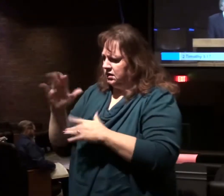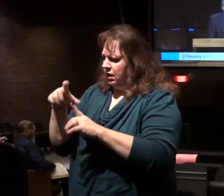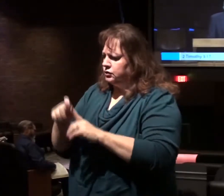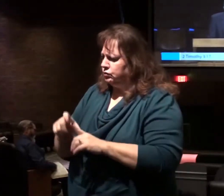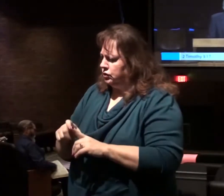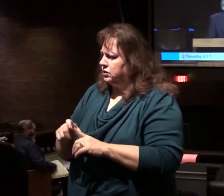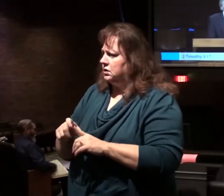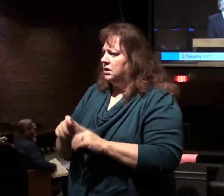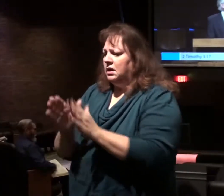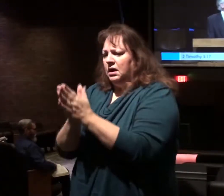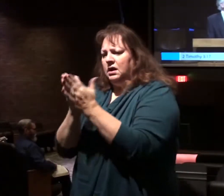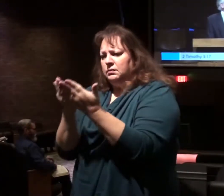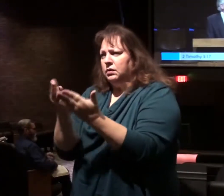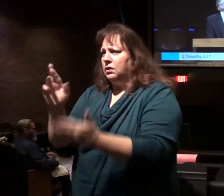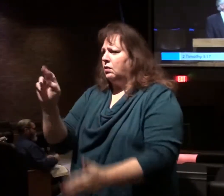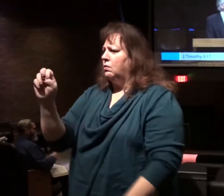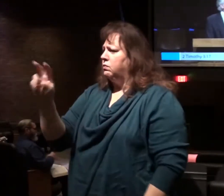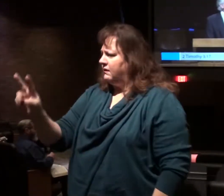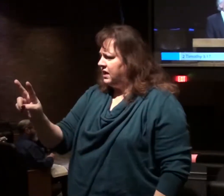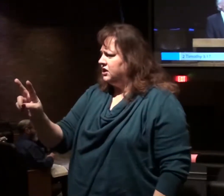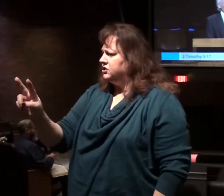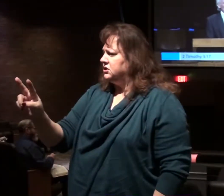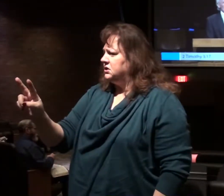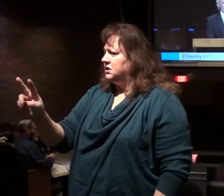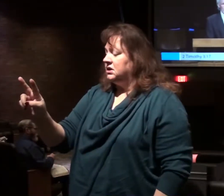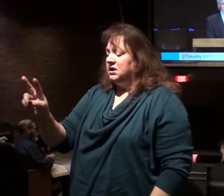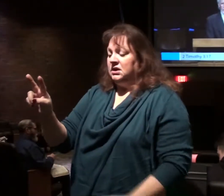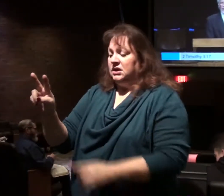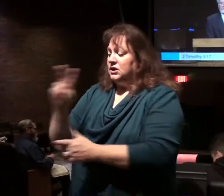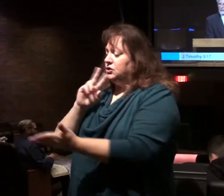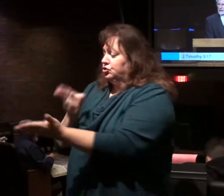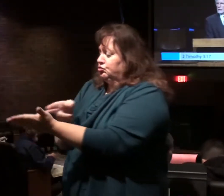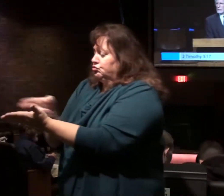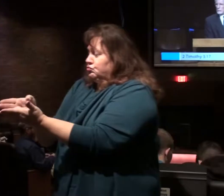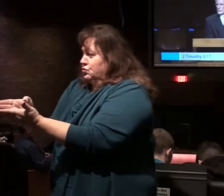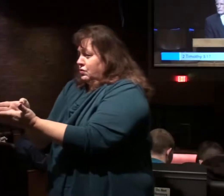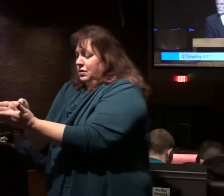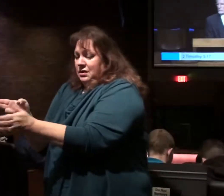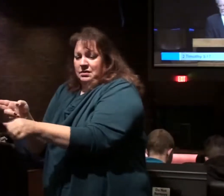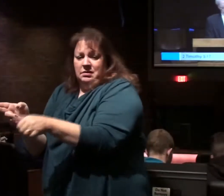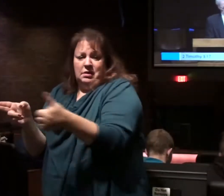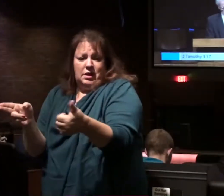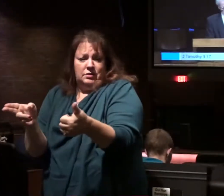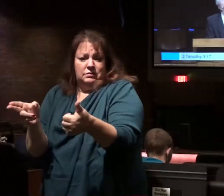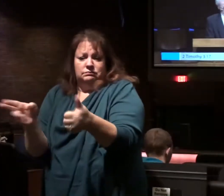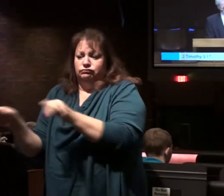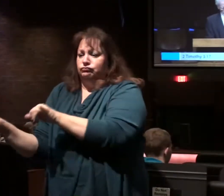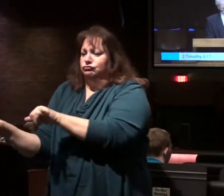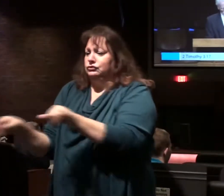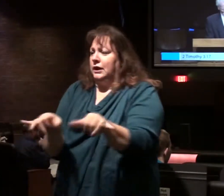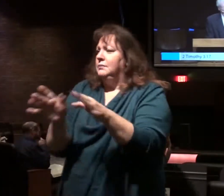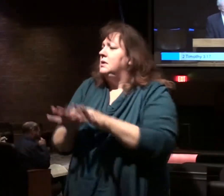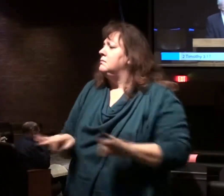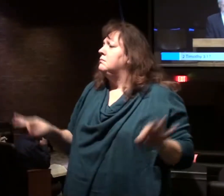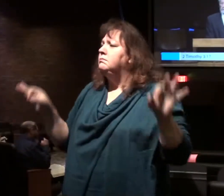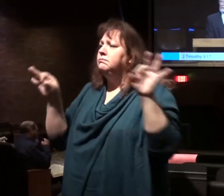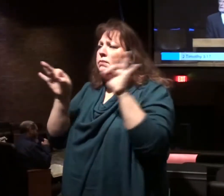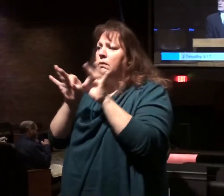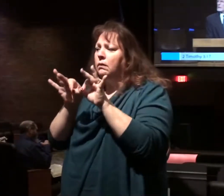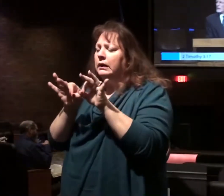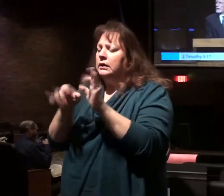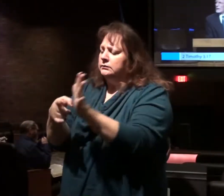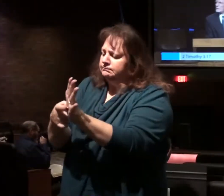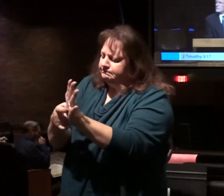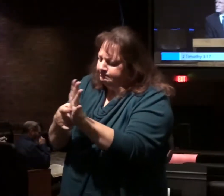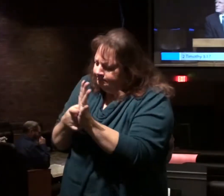The book of Revelation is just as much the word of truth as in the other portion of Scripture. It's just as much